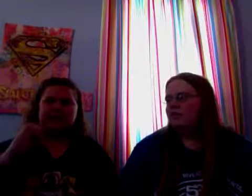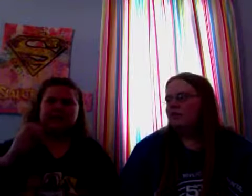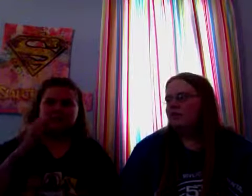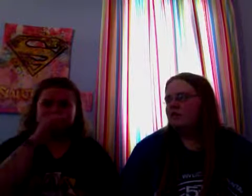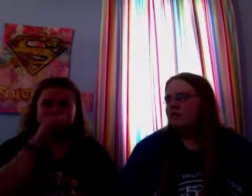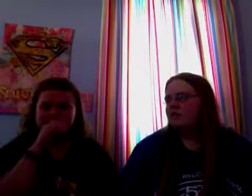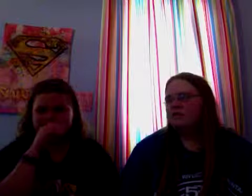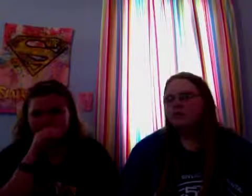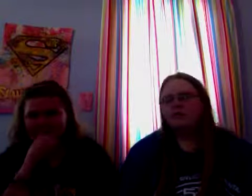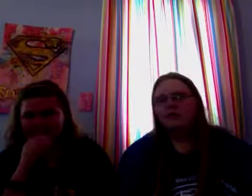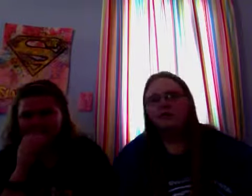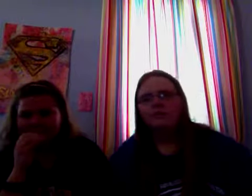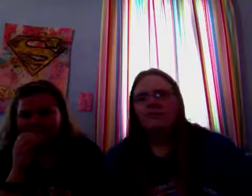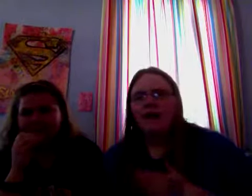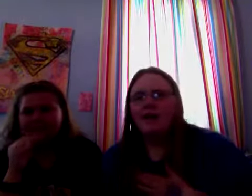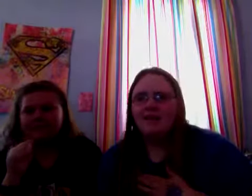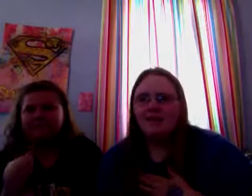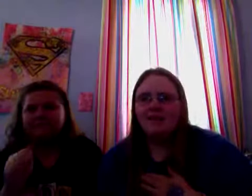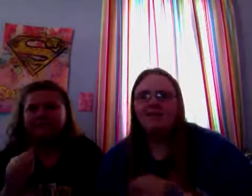my name is